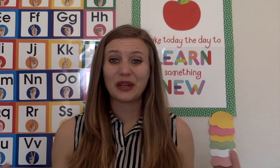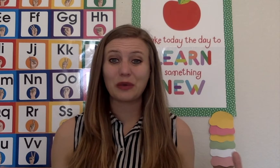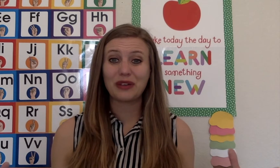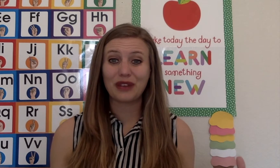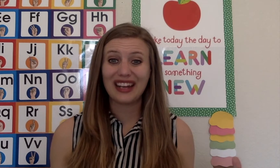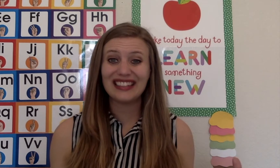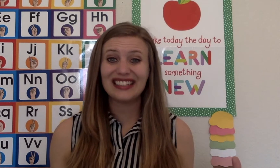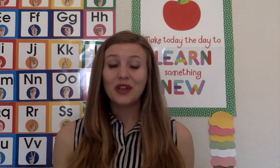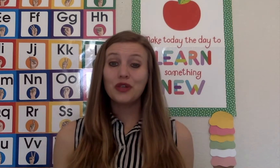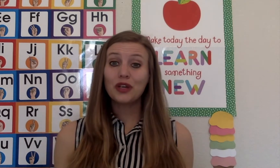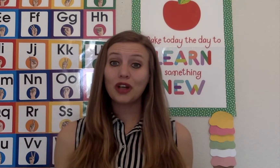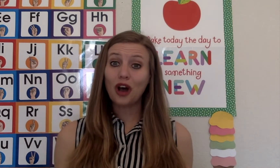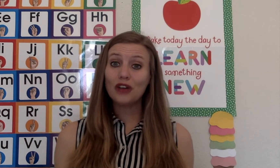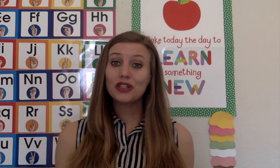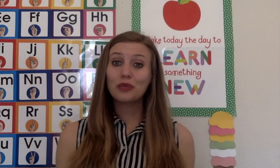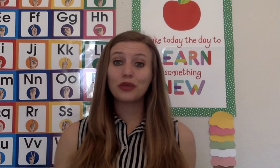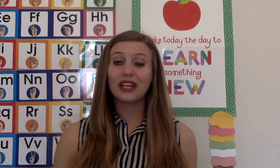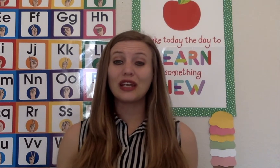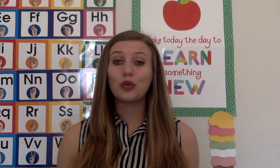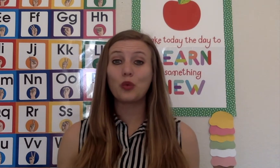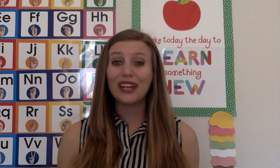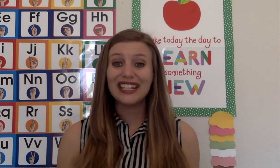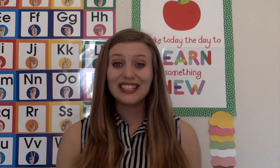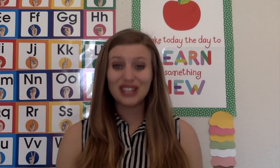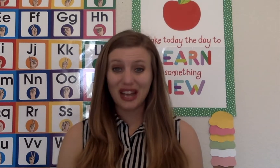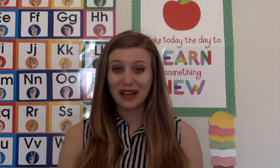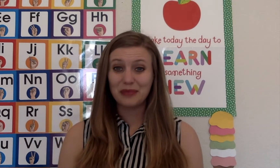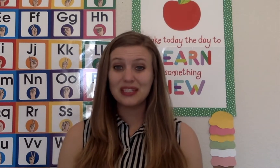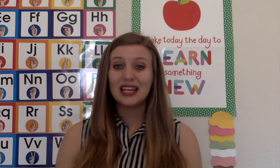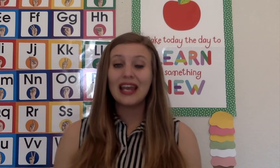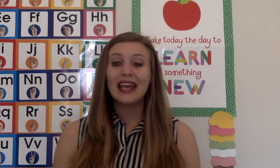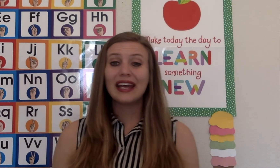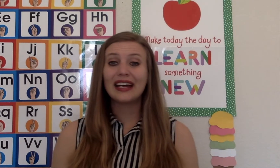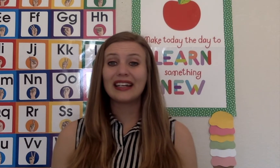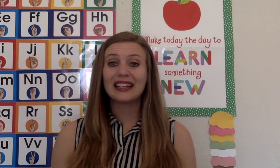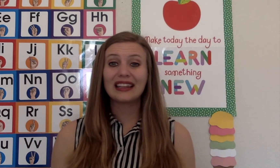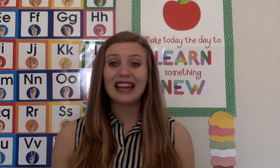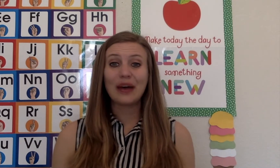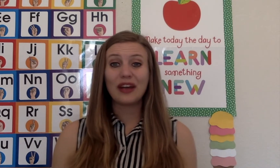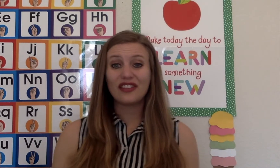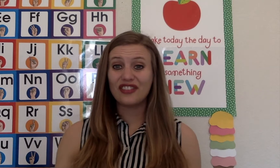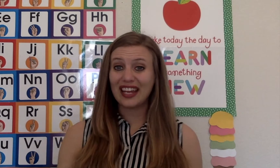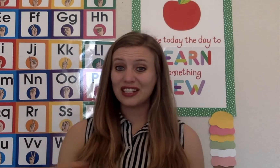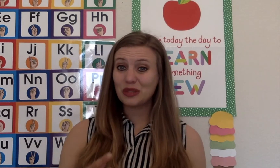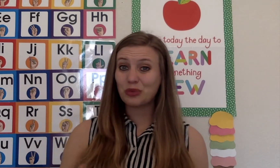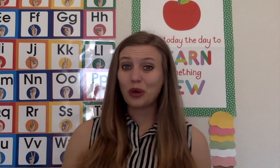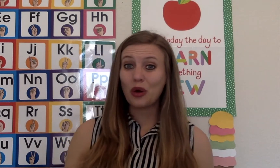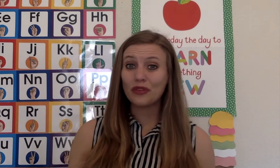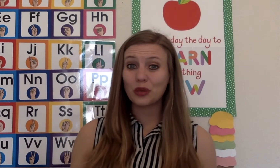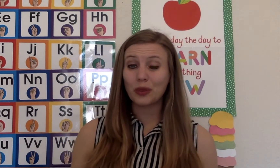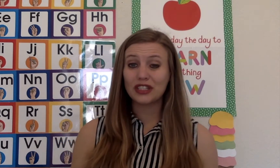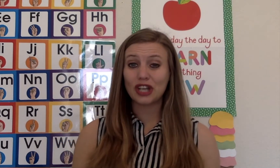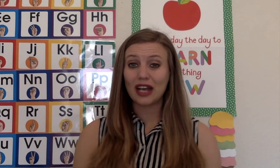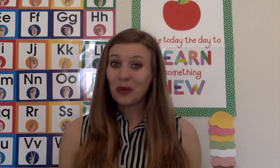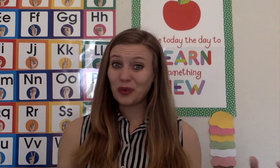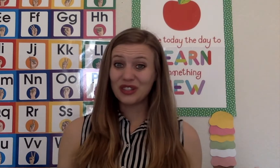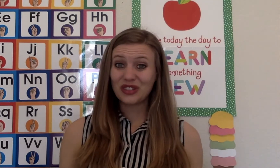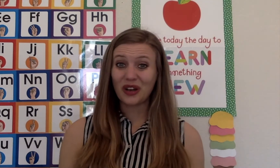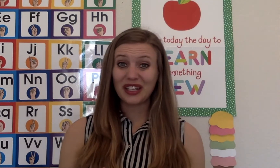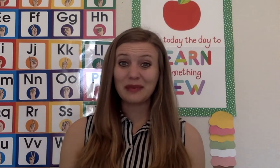when it rains. You could also bring in wind chimes and allow a fan to blow over the wind chimes when you're talking about